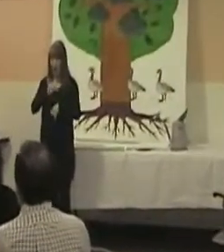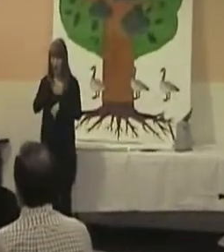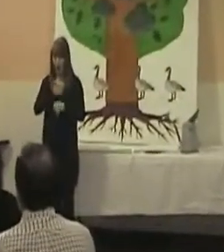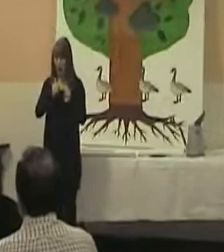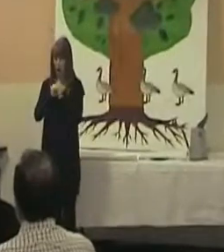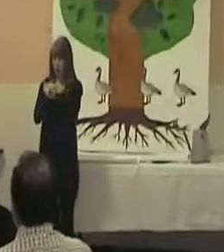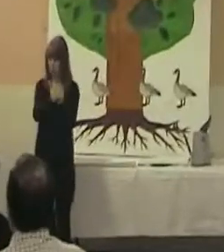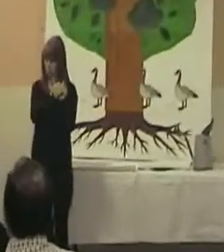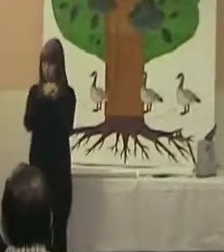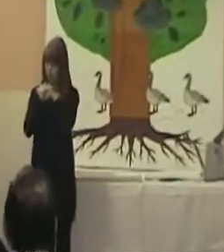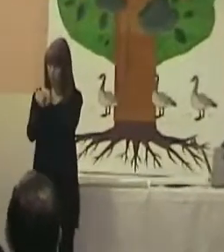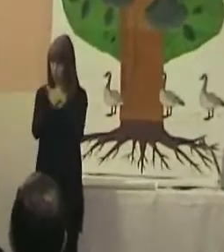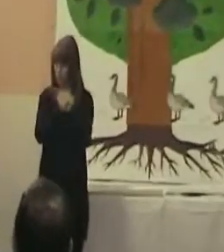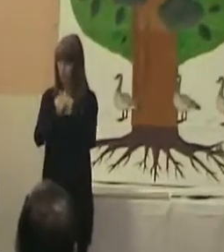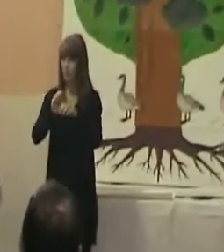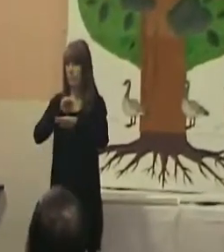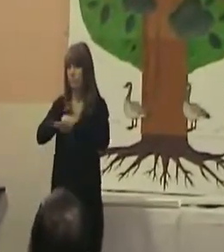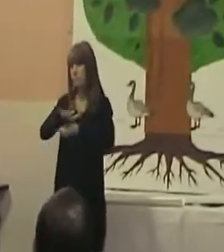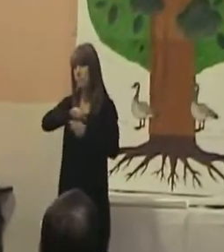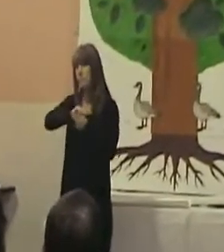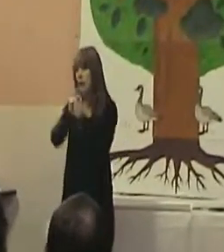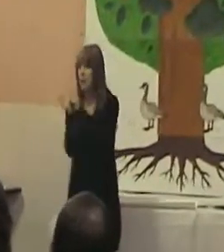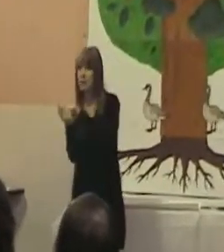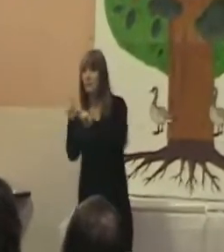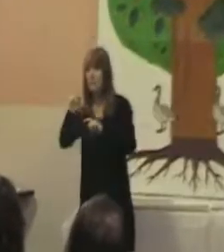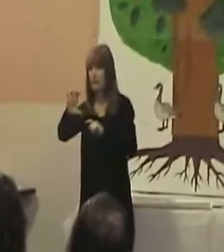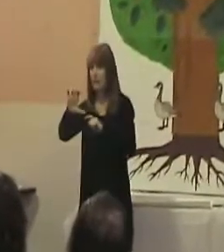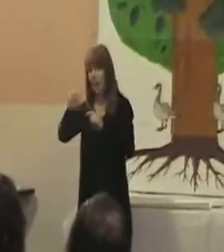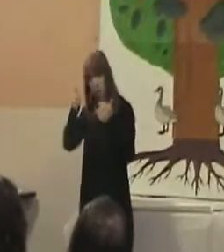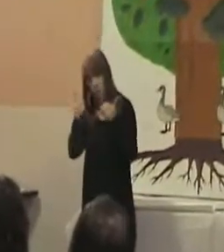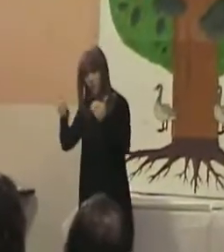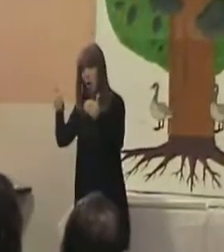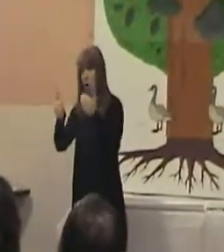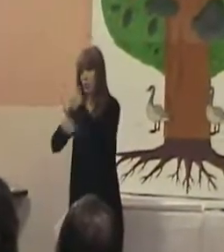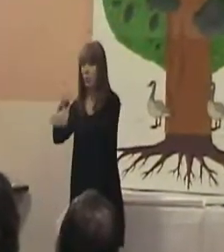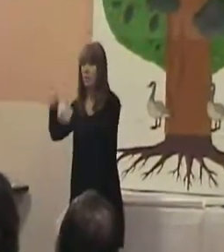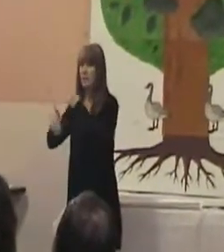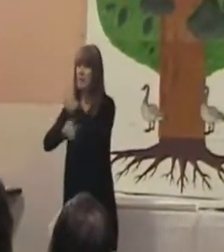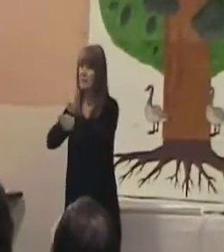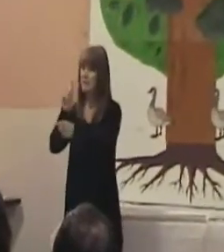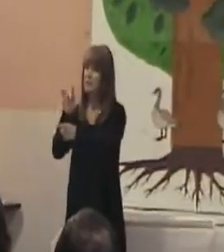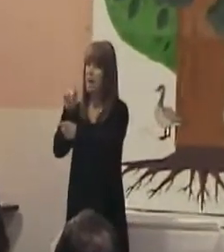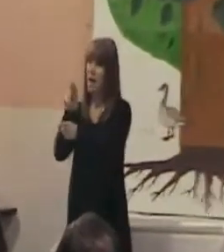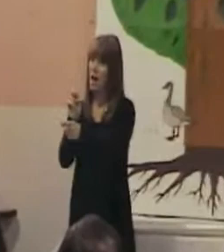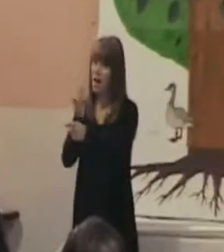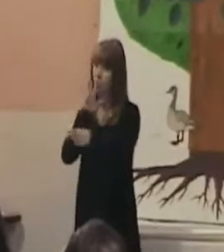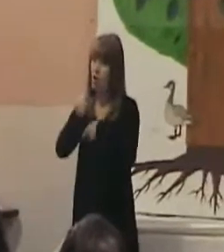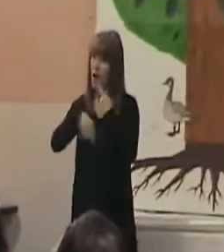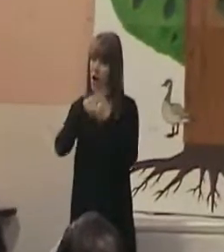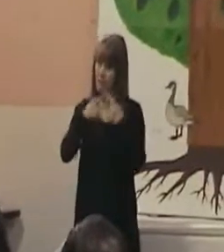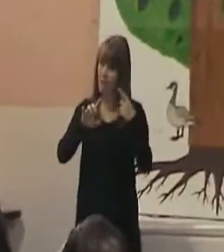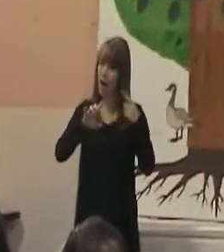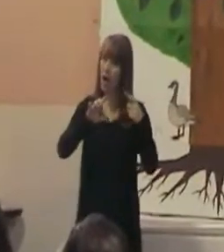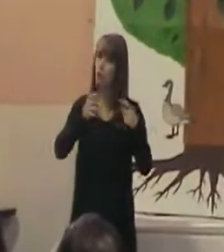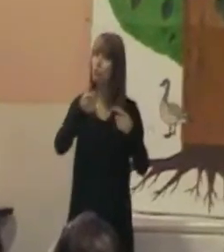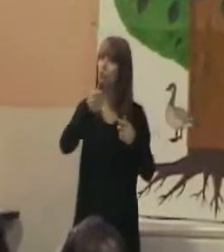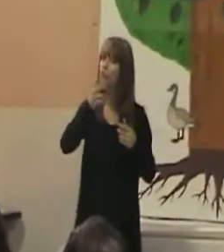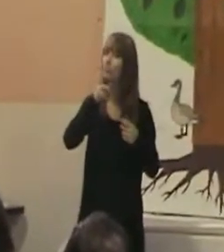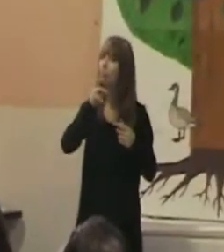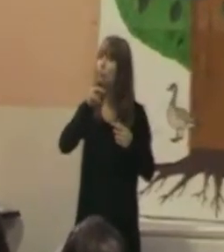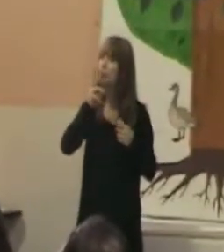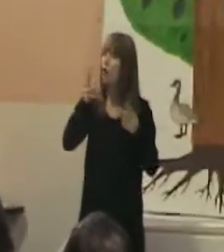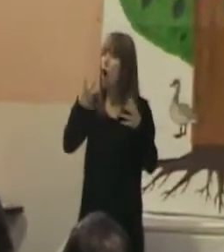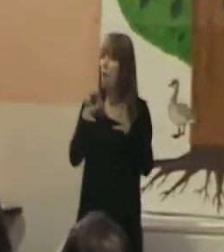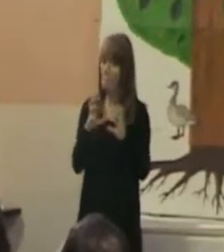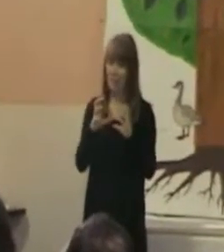And Diane talked about those droplets. And when we're in those groups, we'll have an opportunity to create a droplet, each